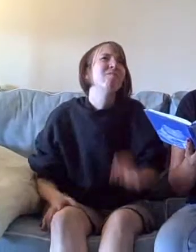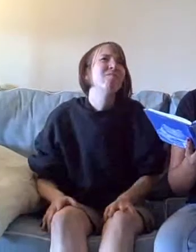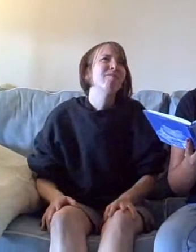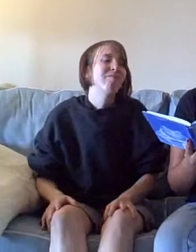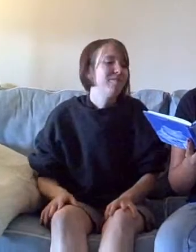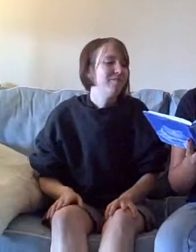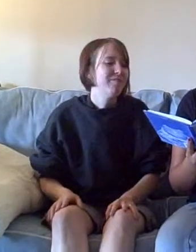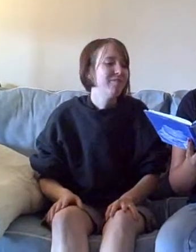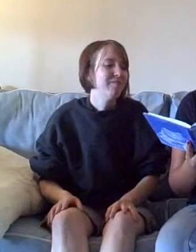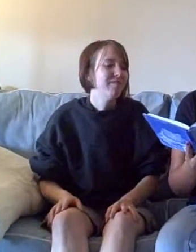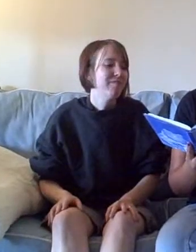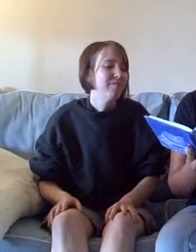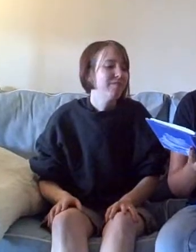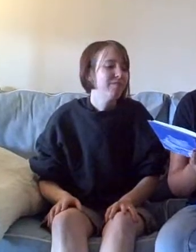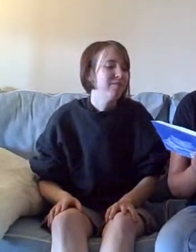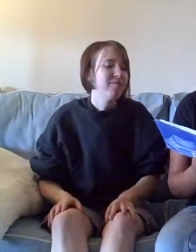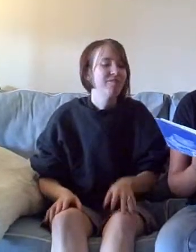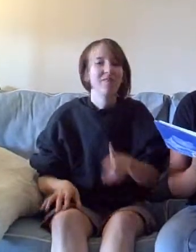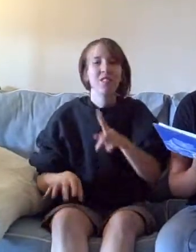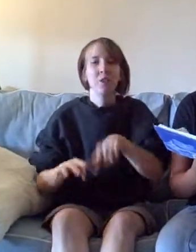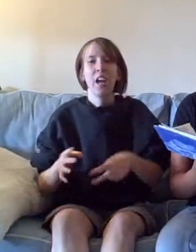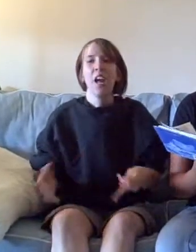You can't rise to the occasion.